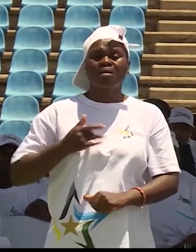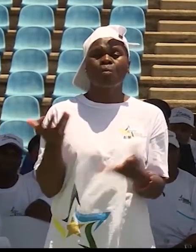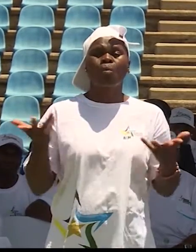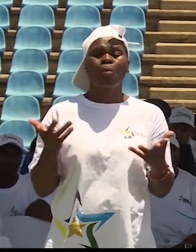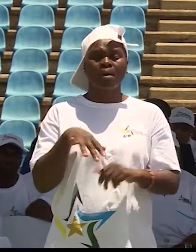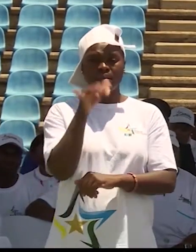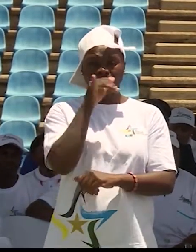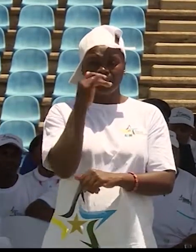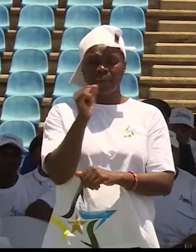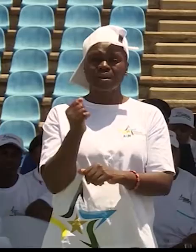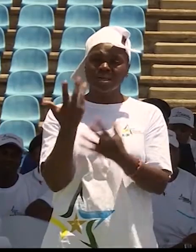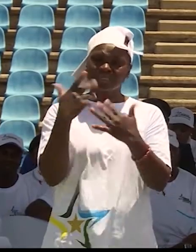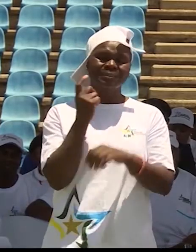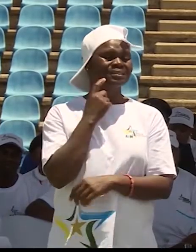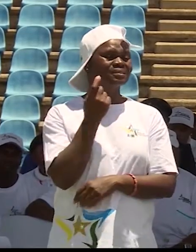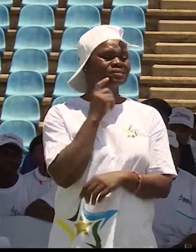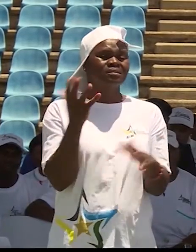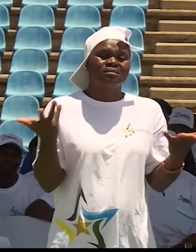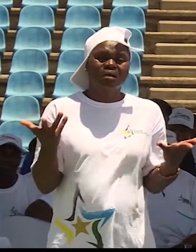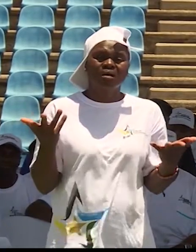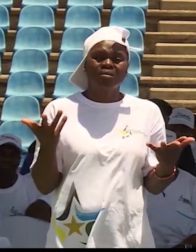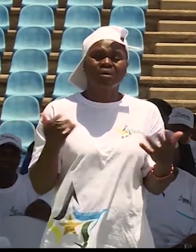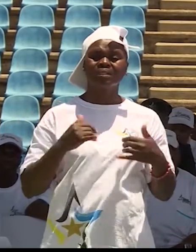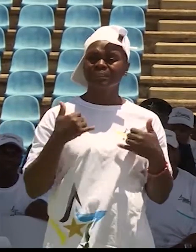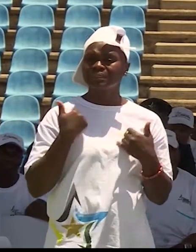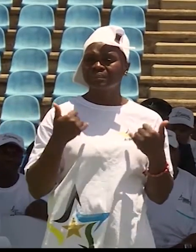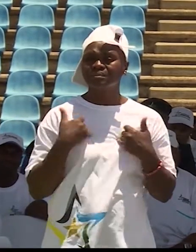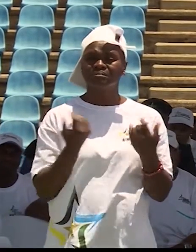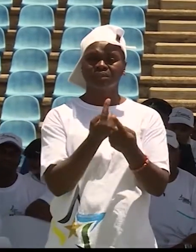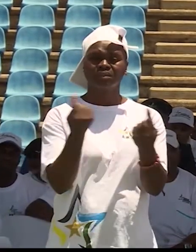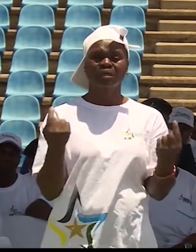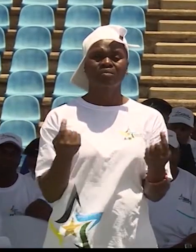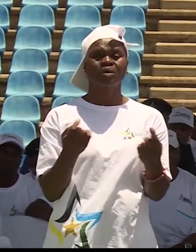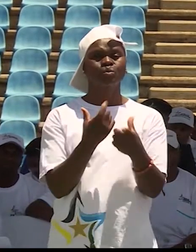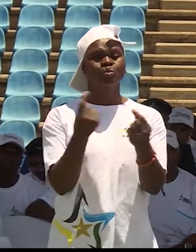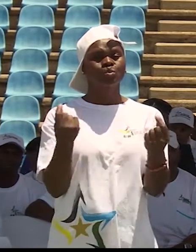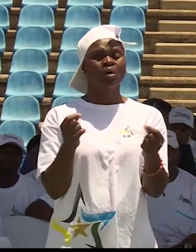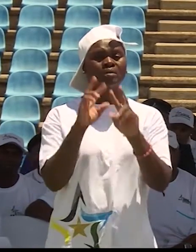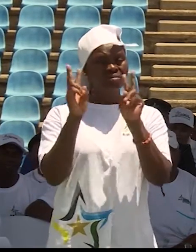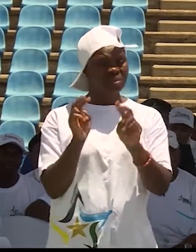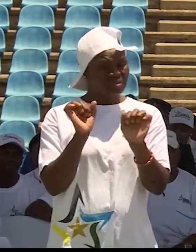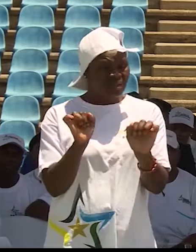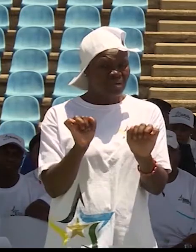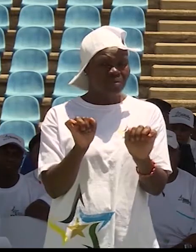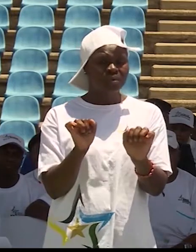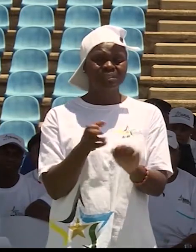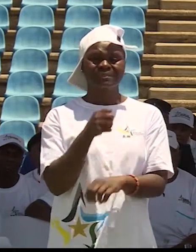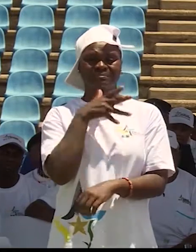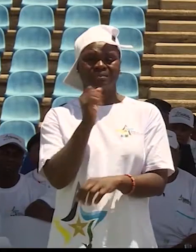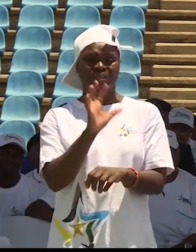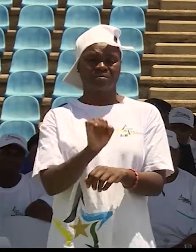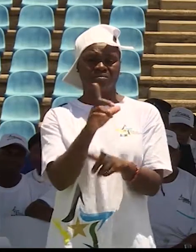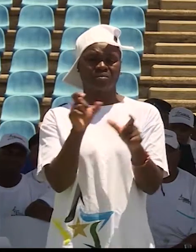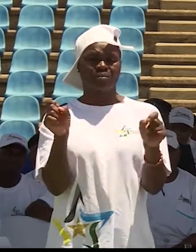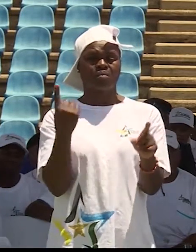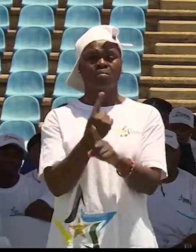criminals are having it easy. Criminals are enjoying themselves and they are in peace. And the majority of the South